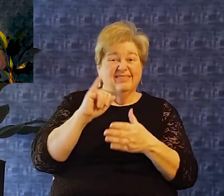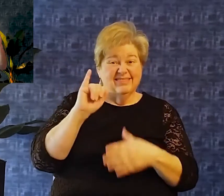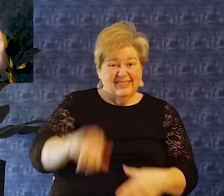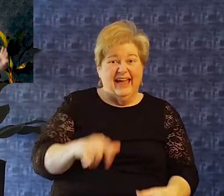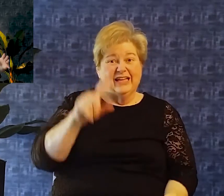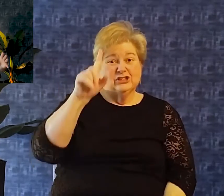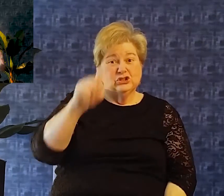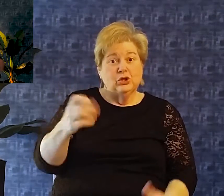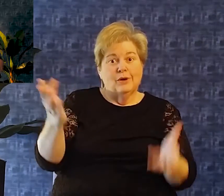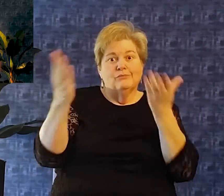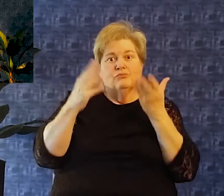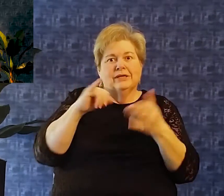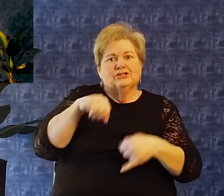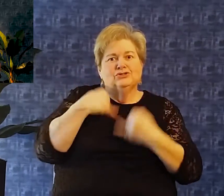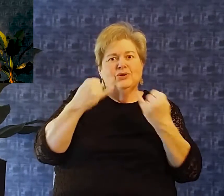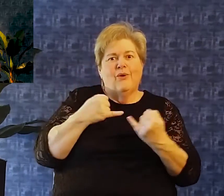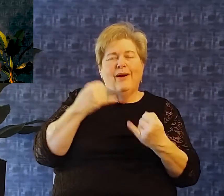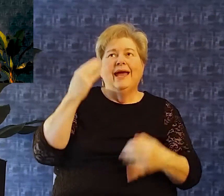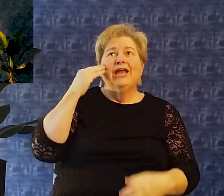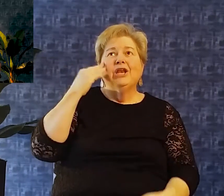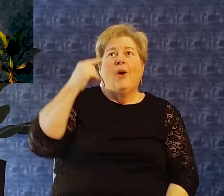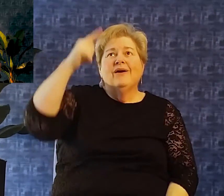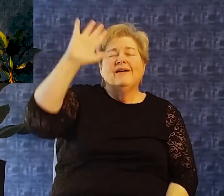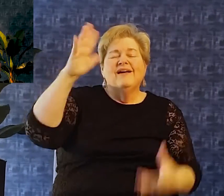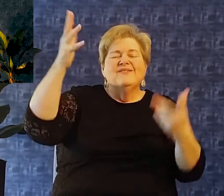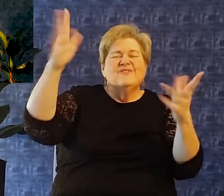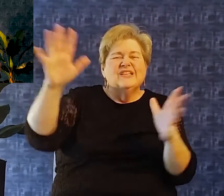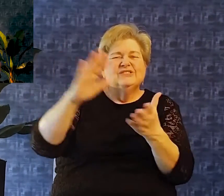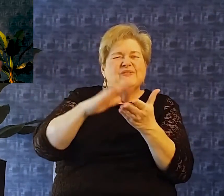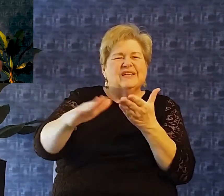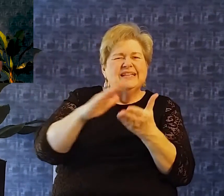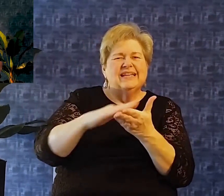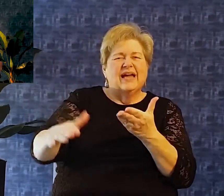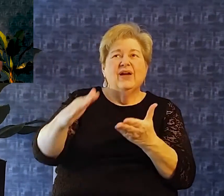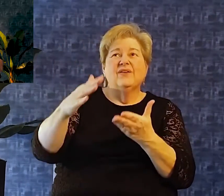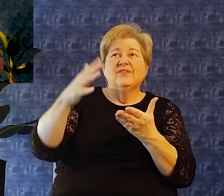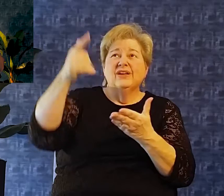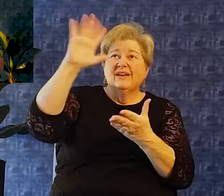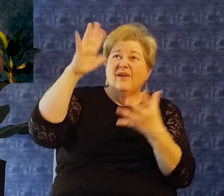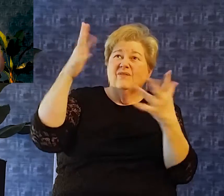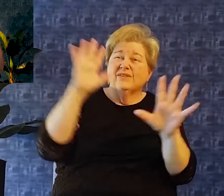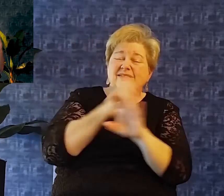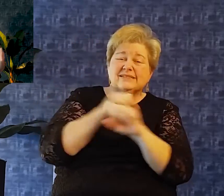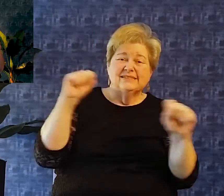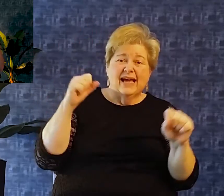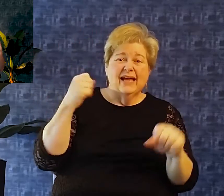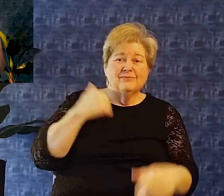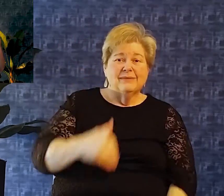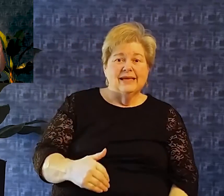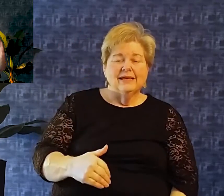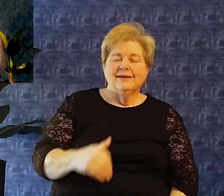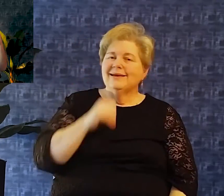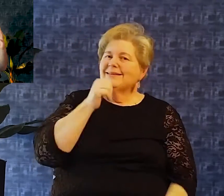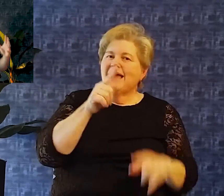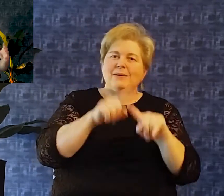redemption It's not based on our goodness and all what we do It's based on who god is